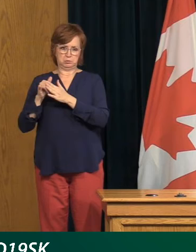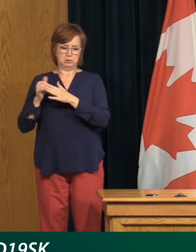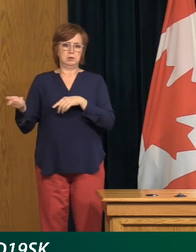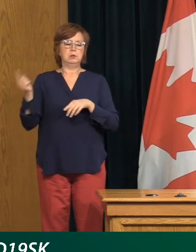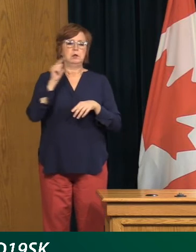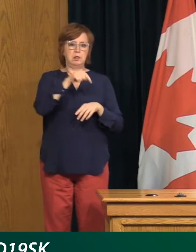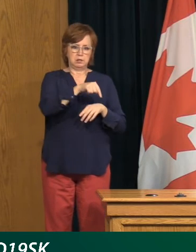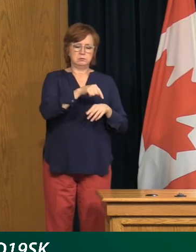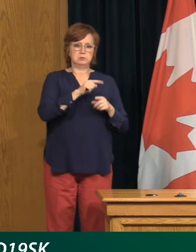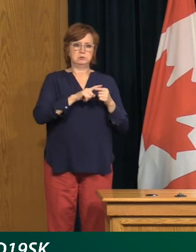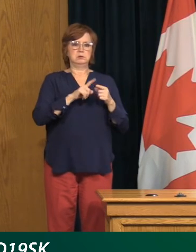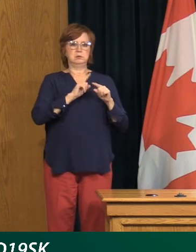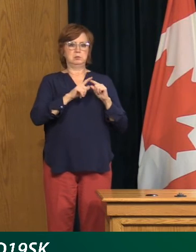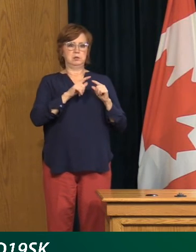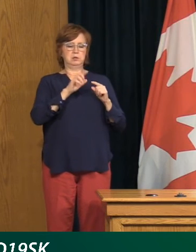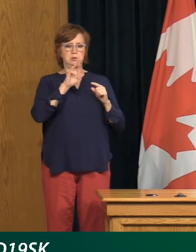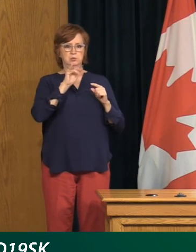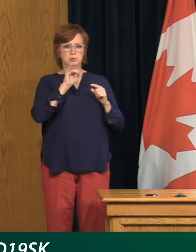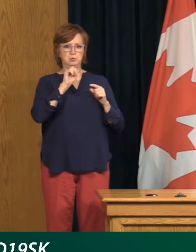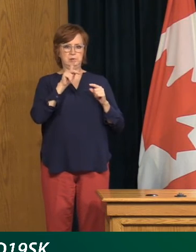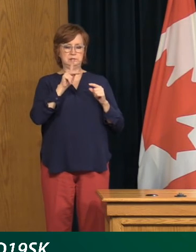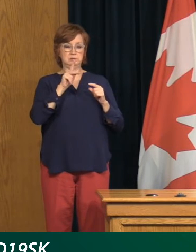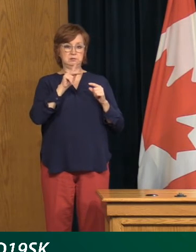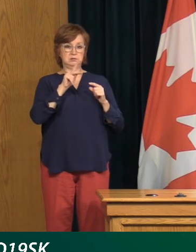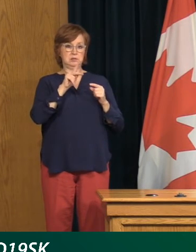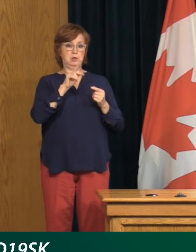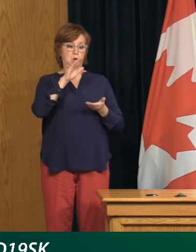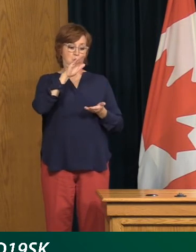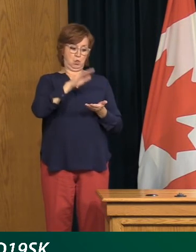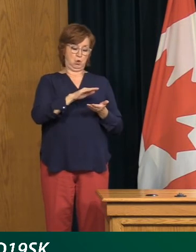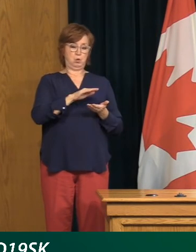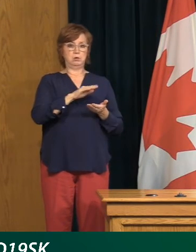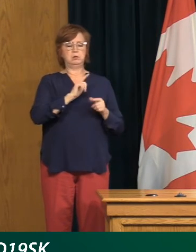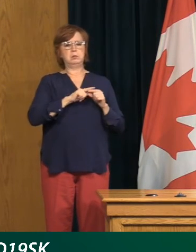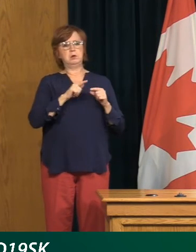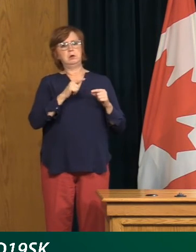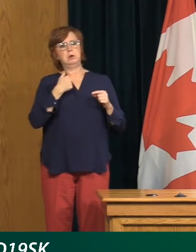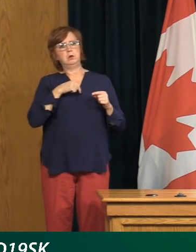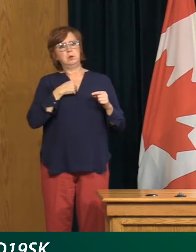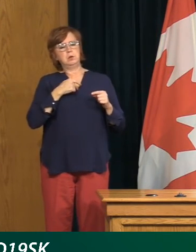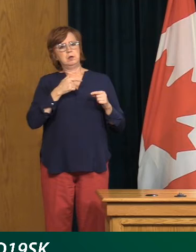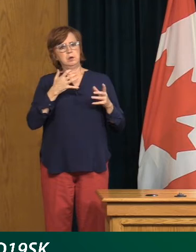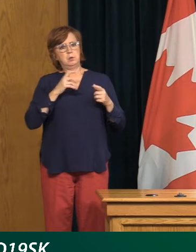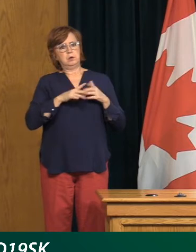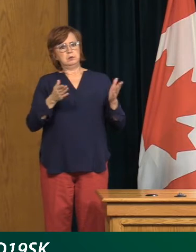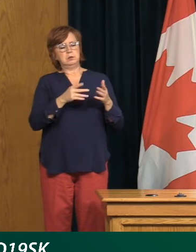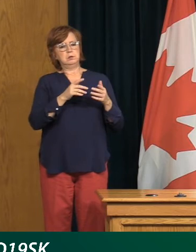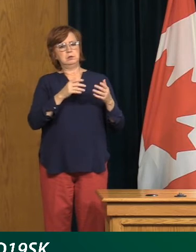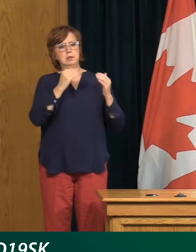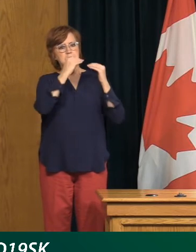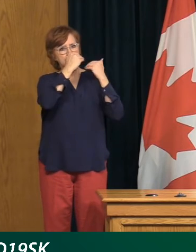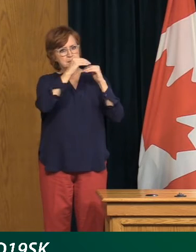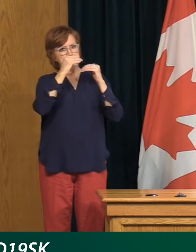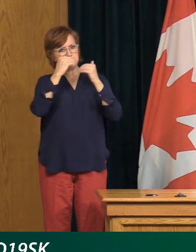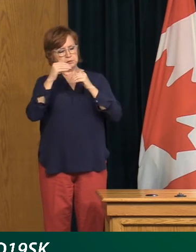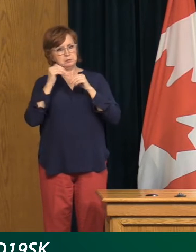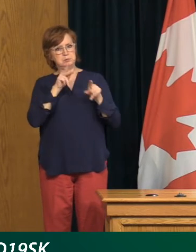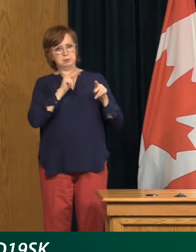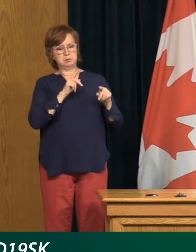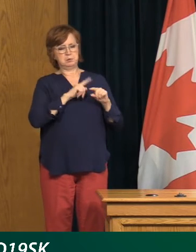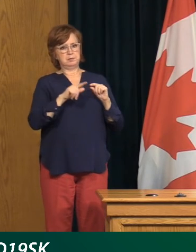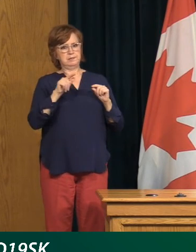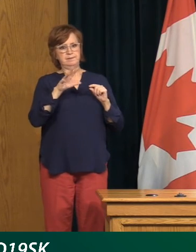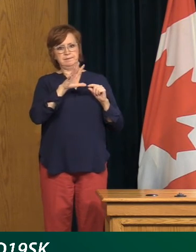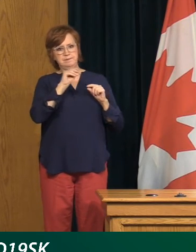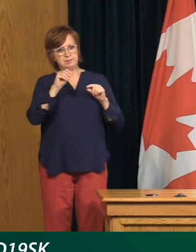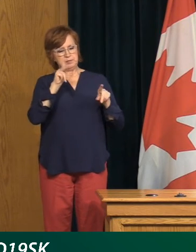encouraged. And where you have competition, we do want to promote the concept of mini leagues where you have a limited number of people, maybe up to 50, playing